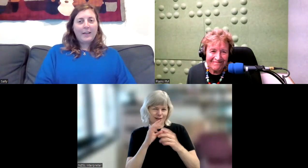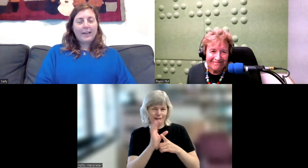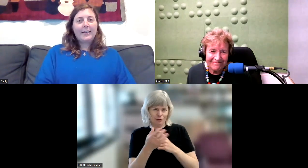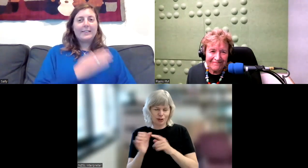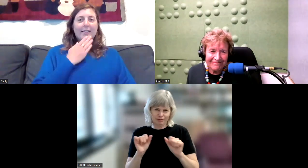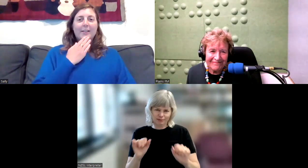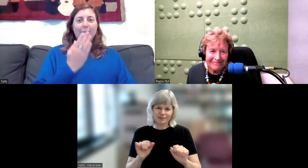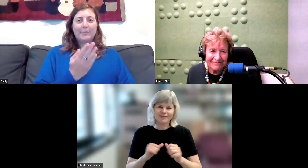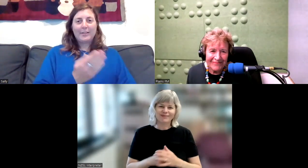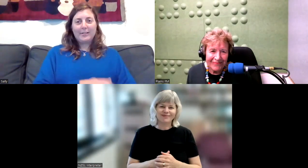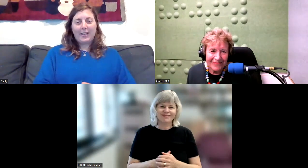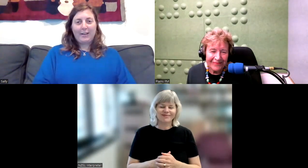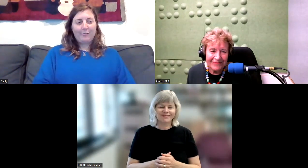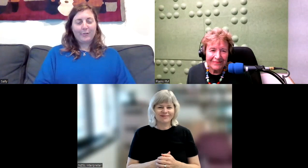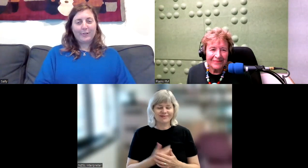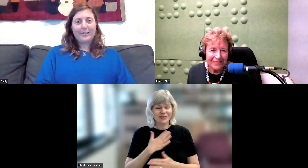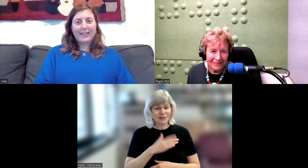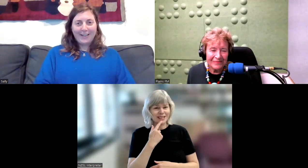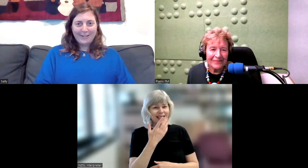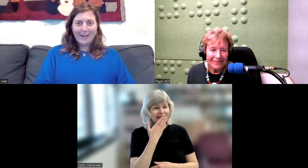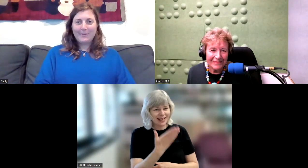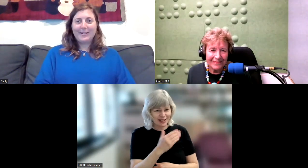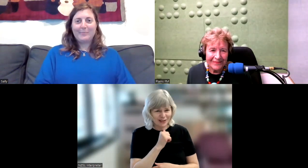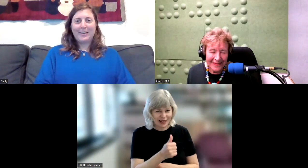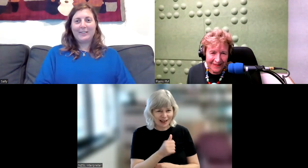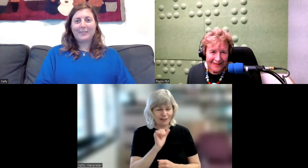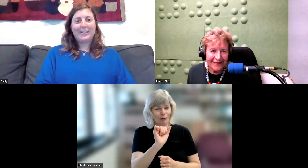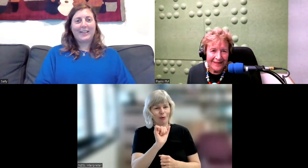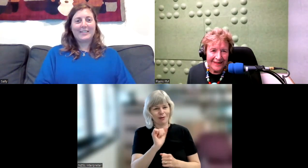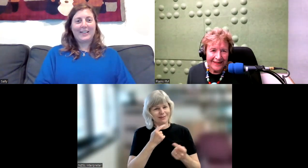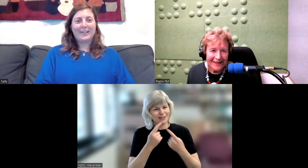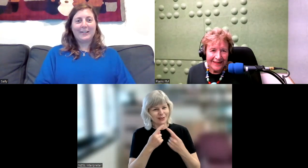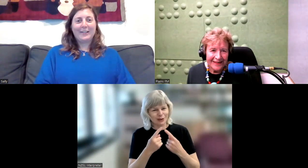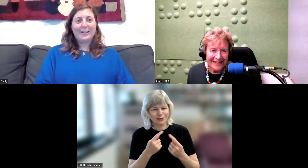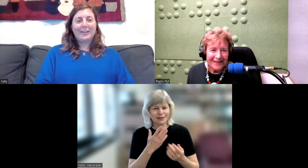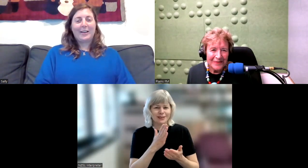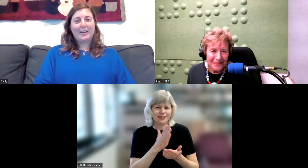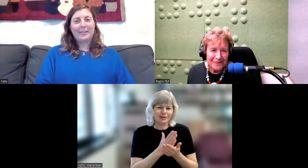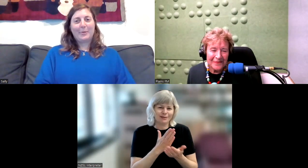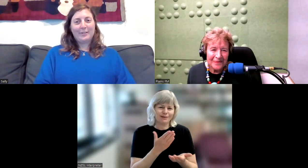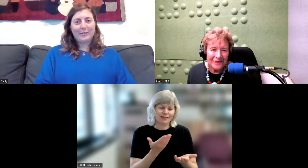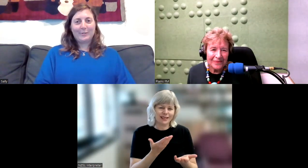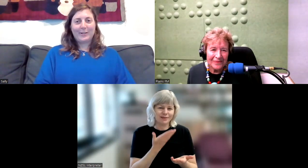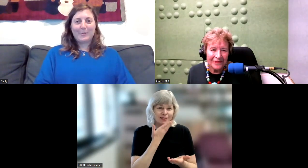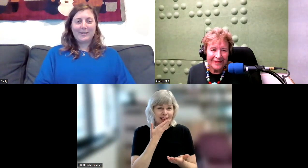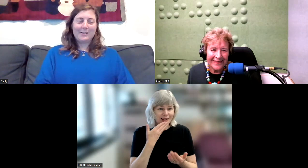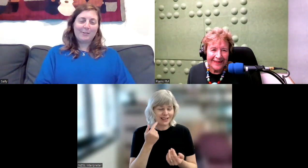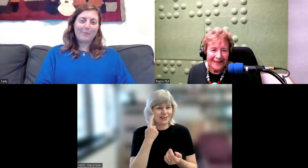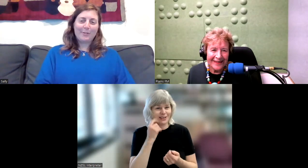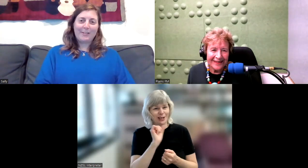I'd like to say thank you so much, Kay, for taking the time. It's been really nice to hear the personal experiences you've brought to